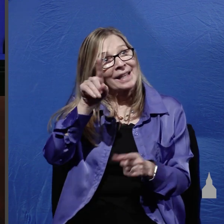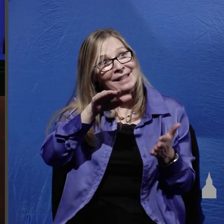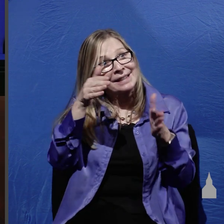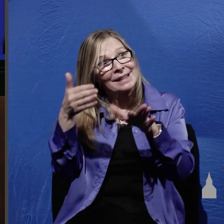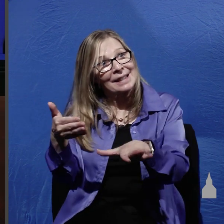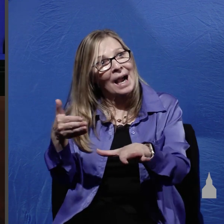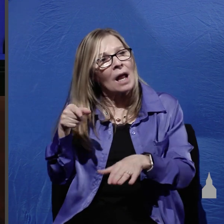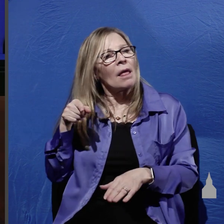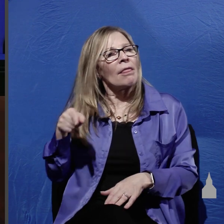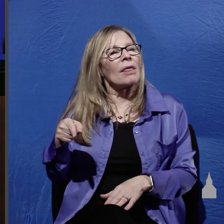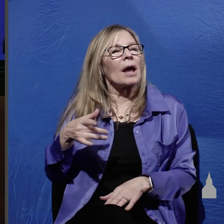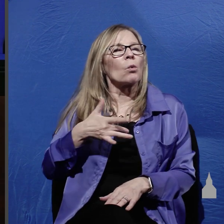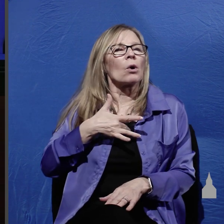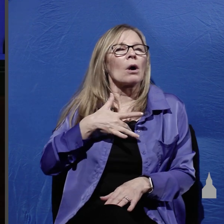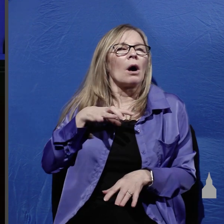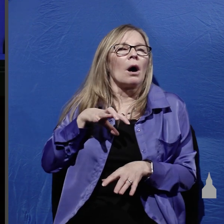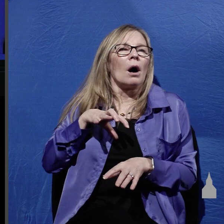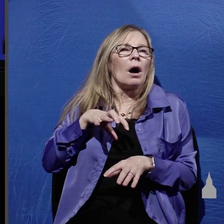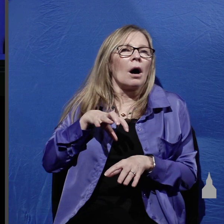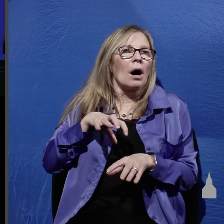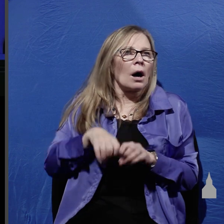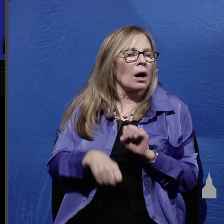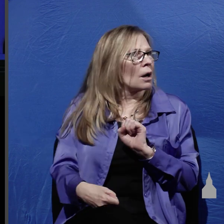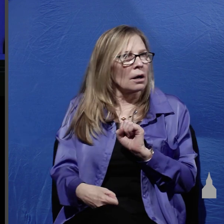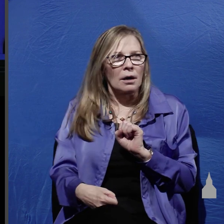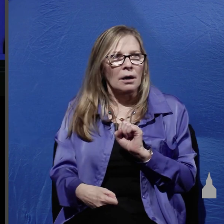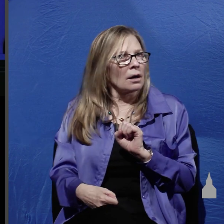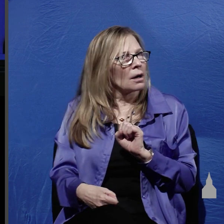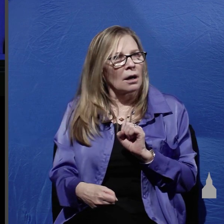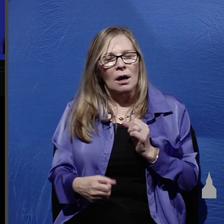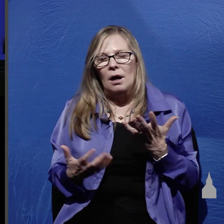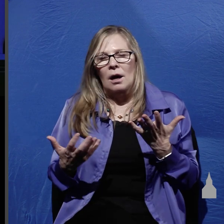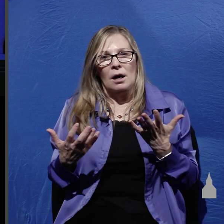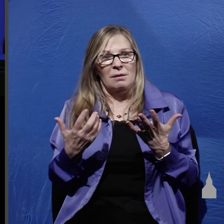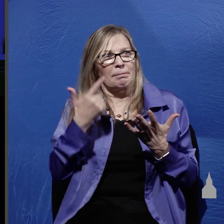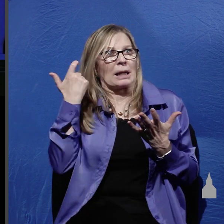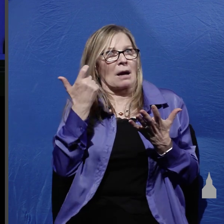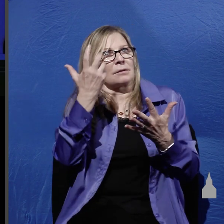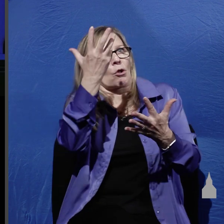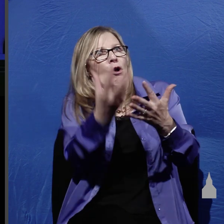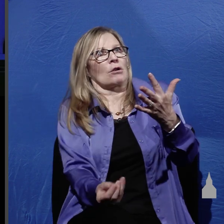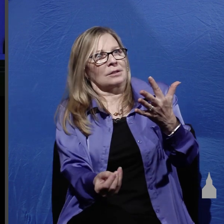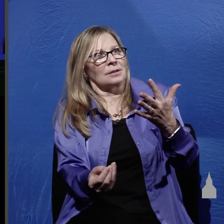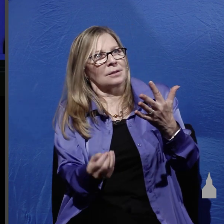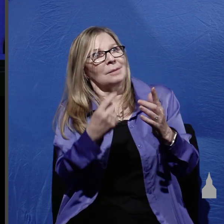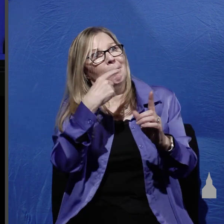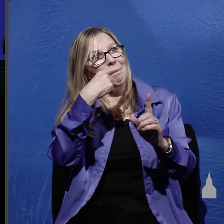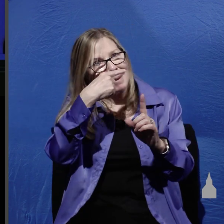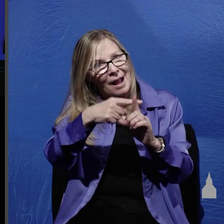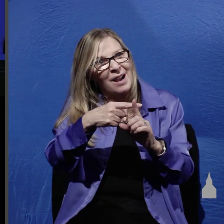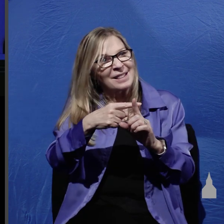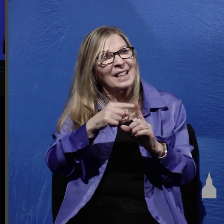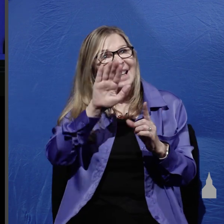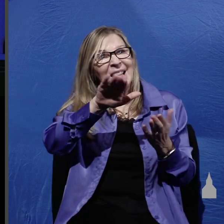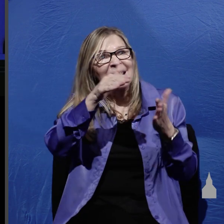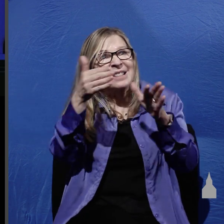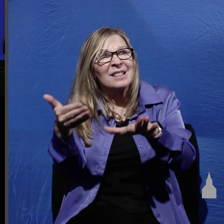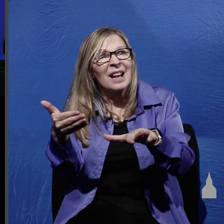overwhelmed with grief not only because of losing Christ but also because with his death all of their hopes